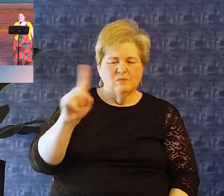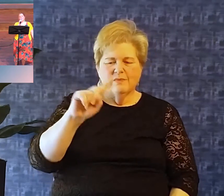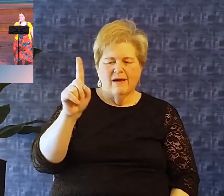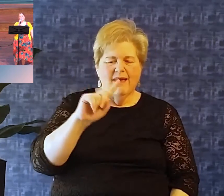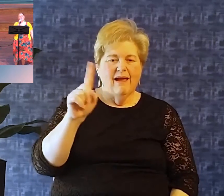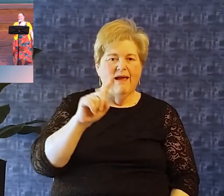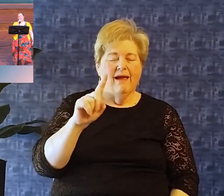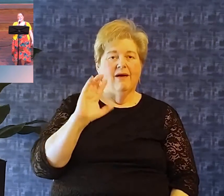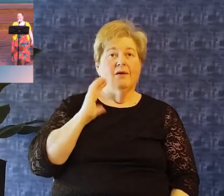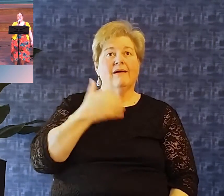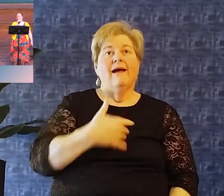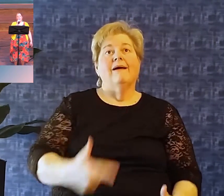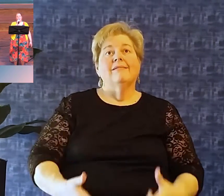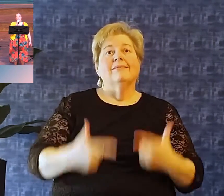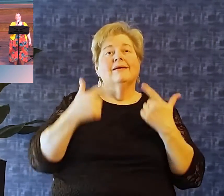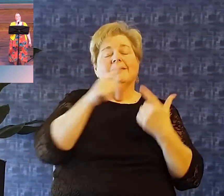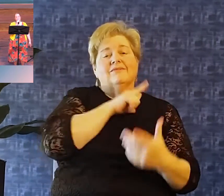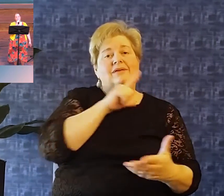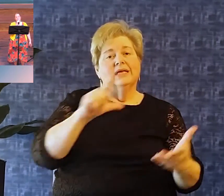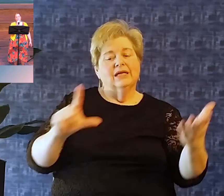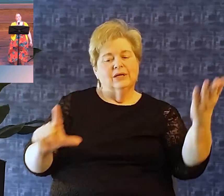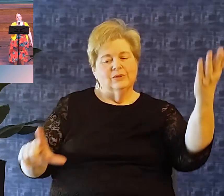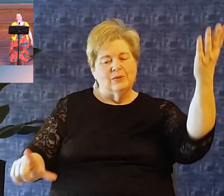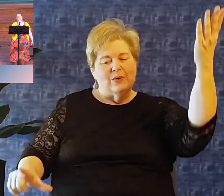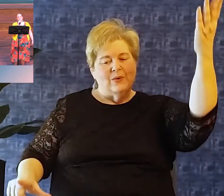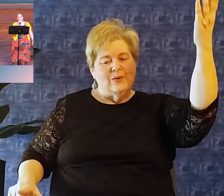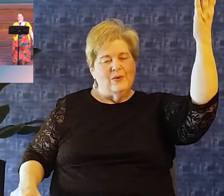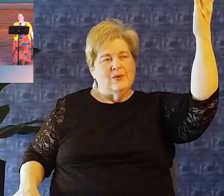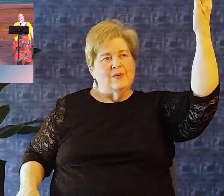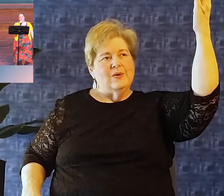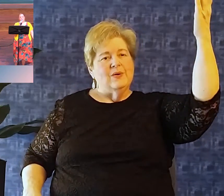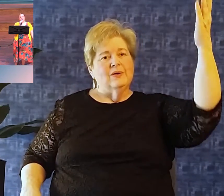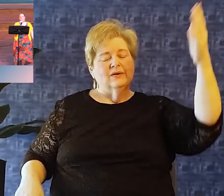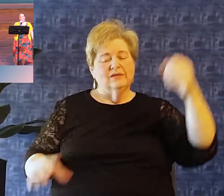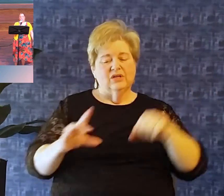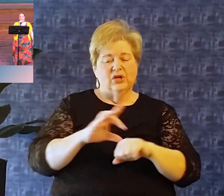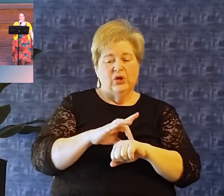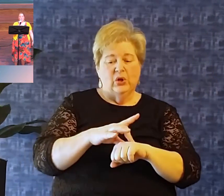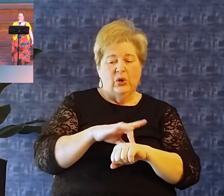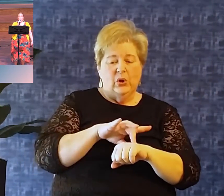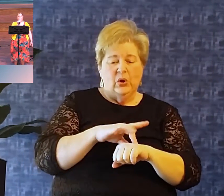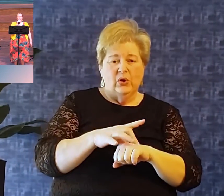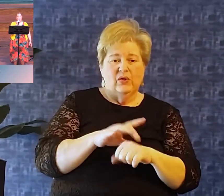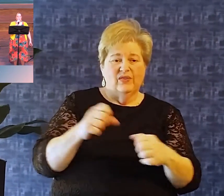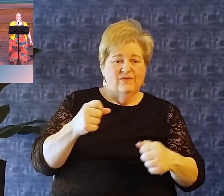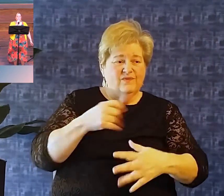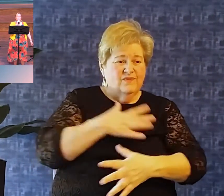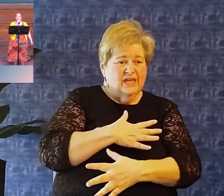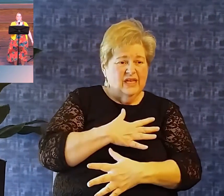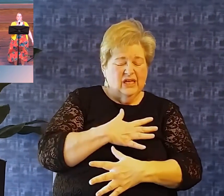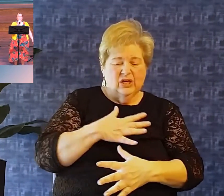is bound in our living Lord Earthly